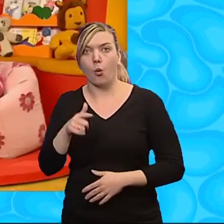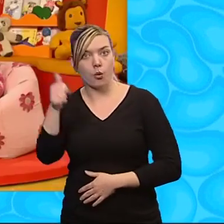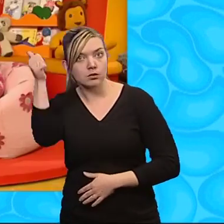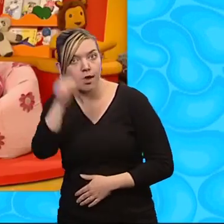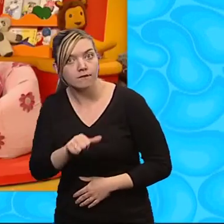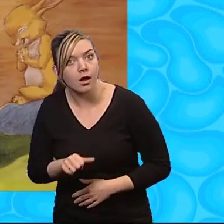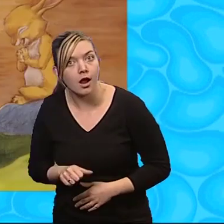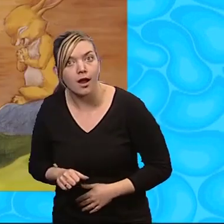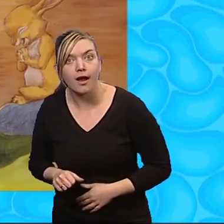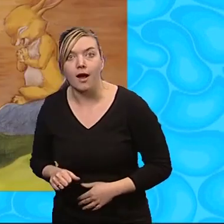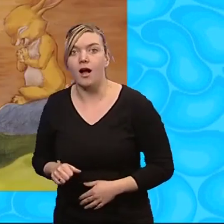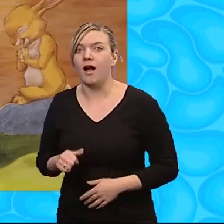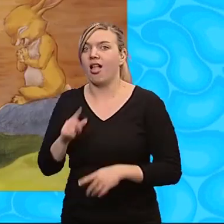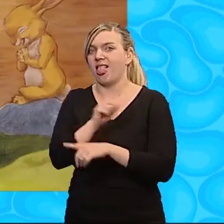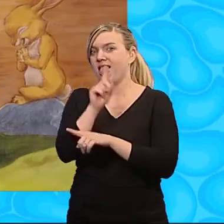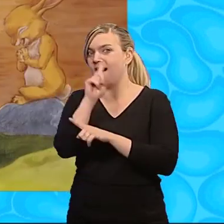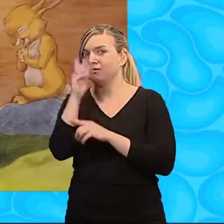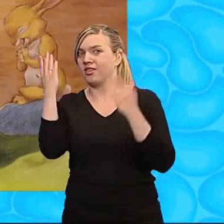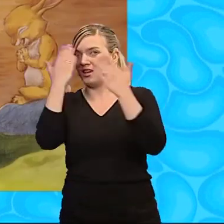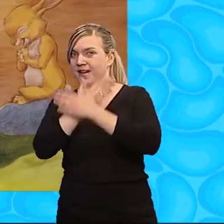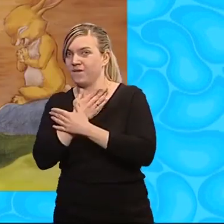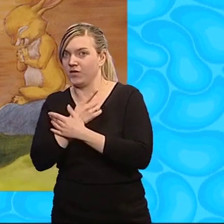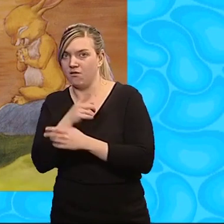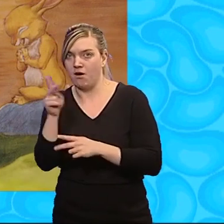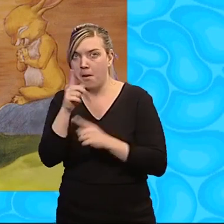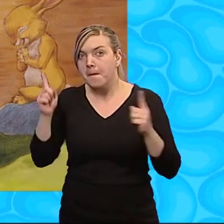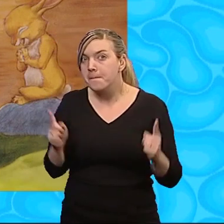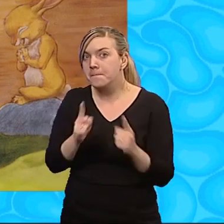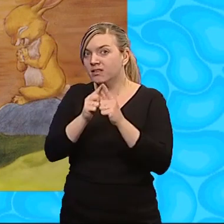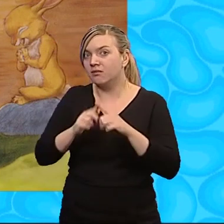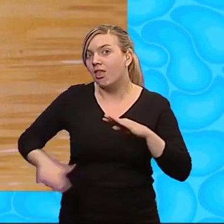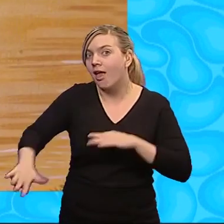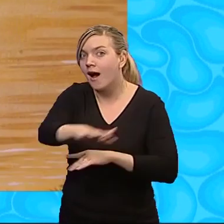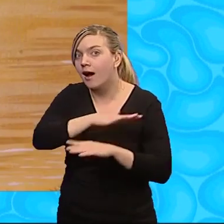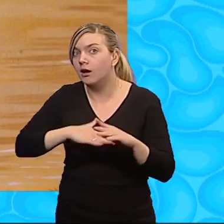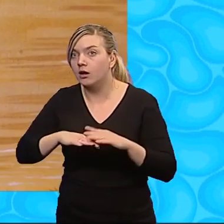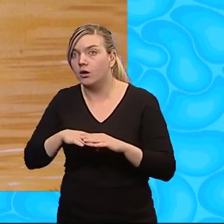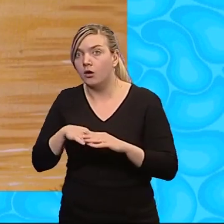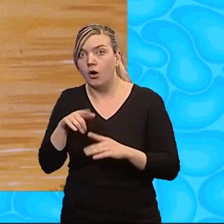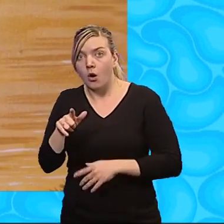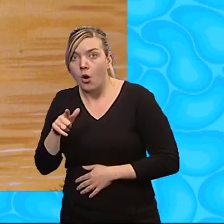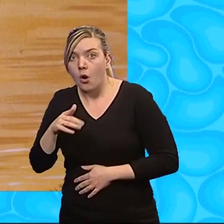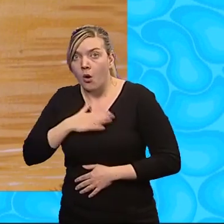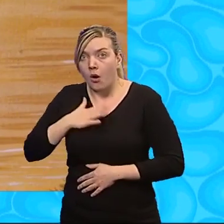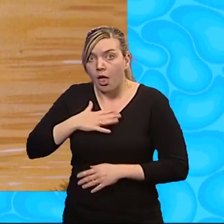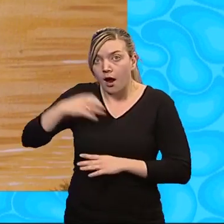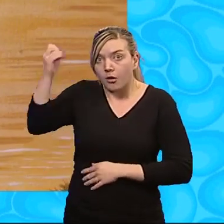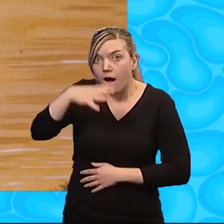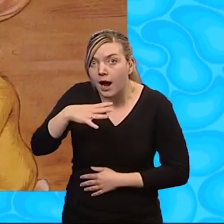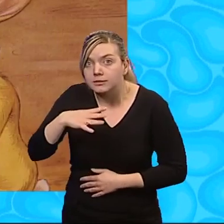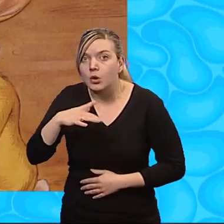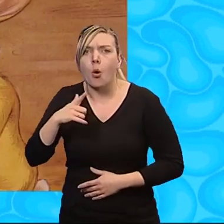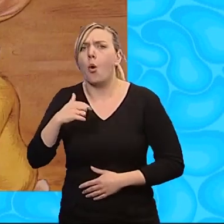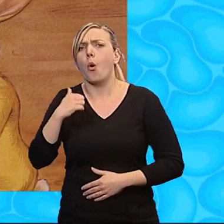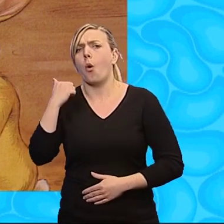Yes, that evening, Hedgehog found Rabbit down by the lake. Do you like your bottle of light? Yes,